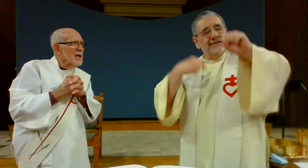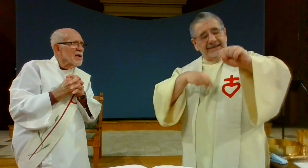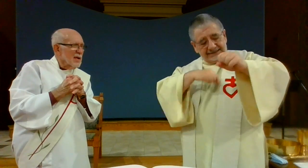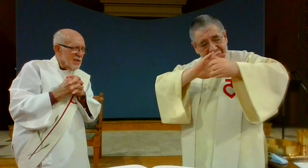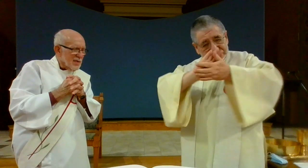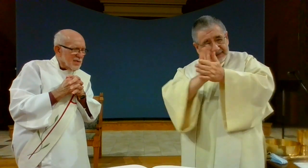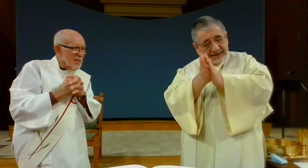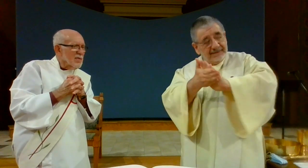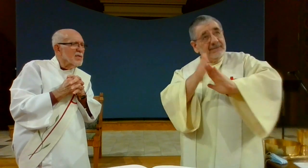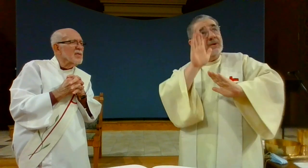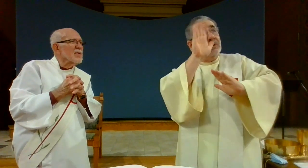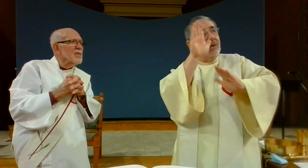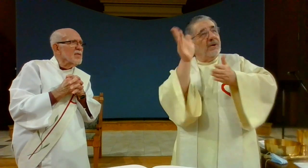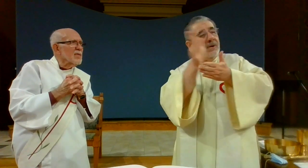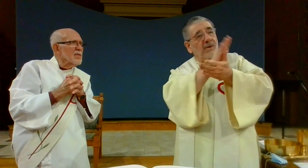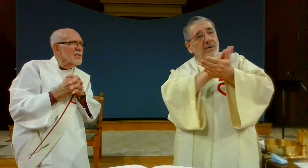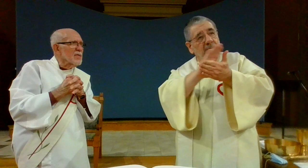you promise to adopt us to become